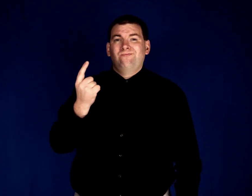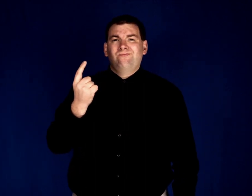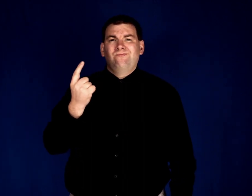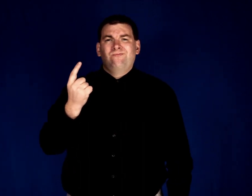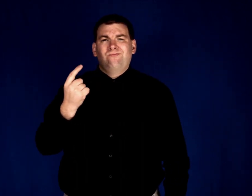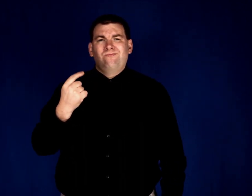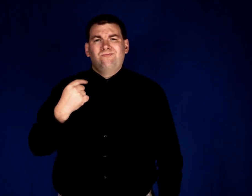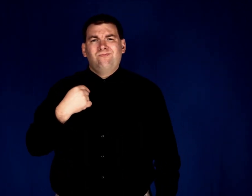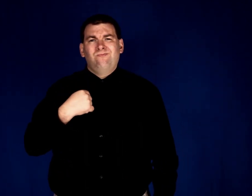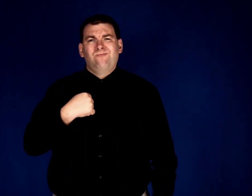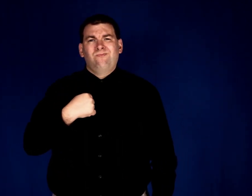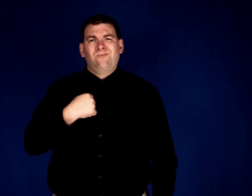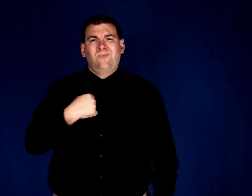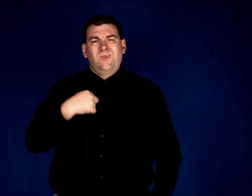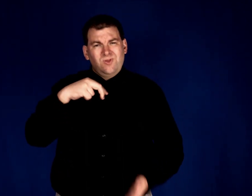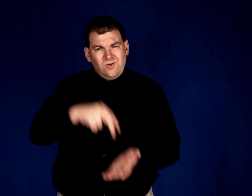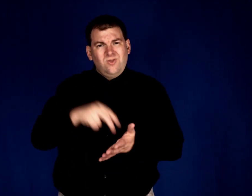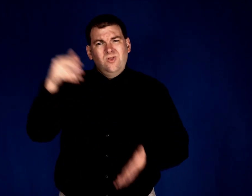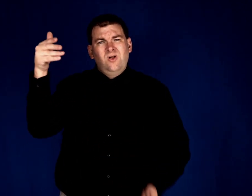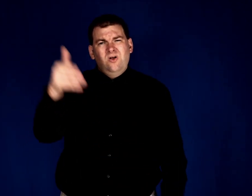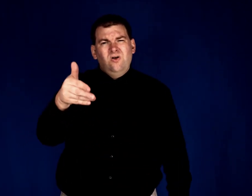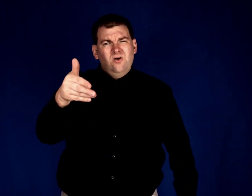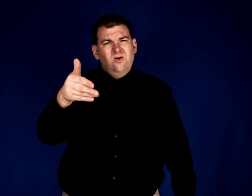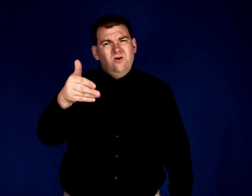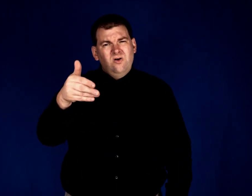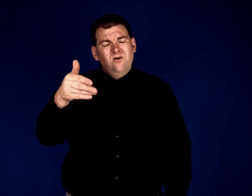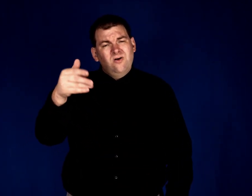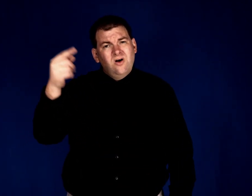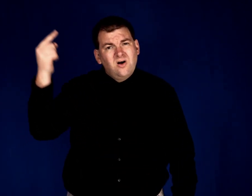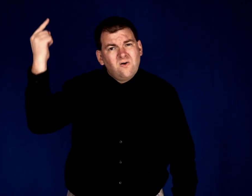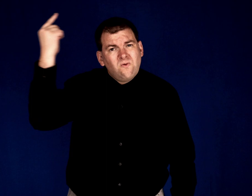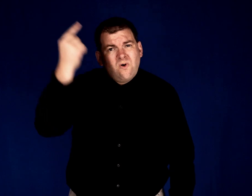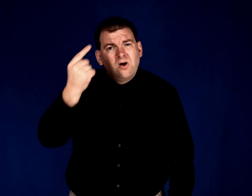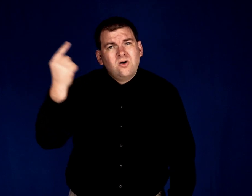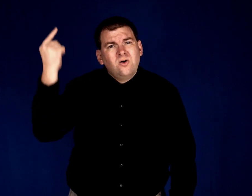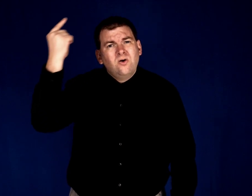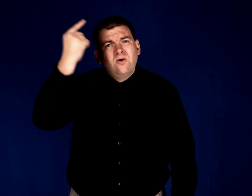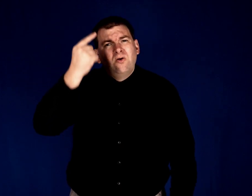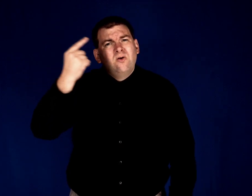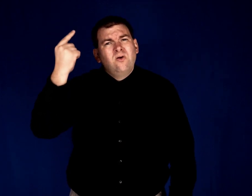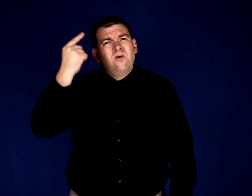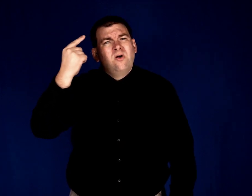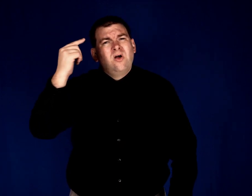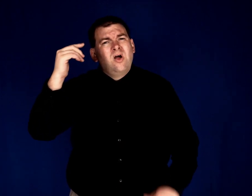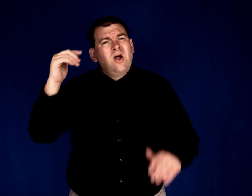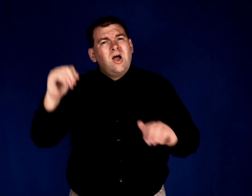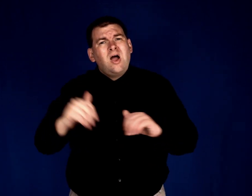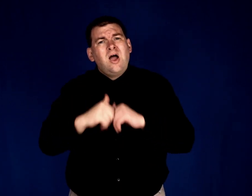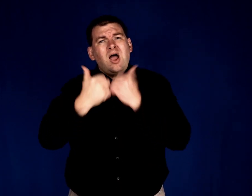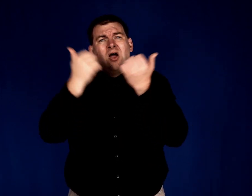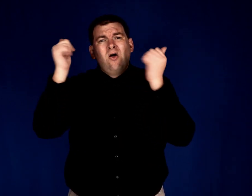I stood there and wondered How could